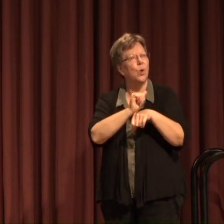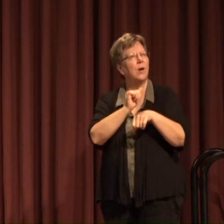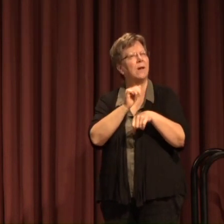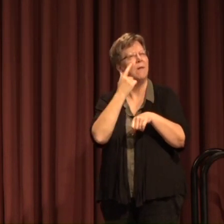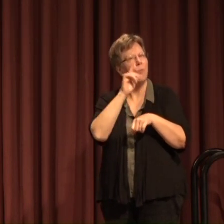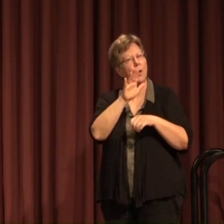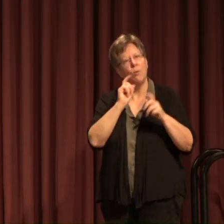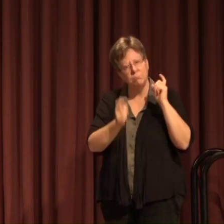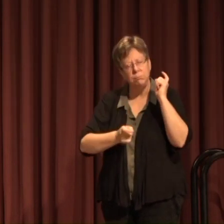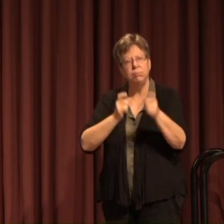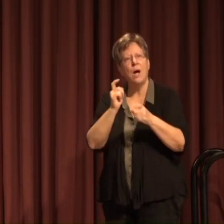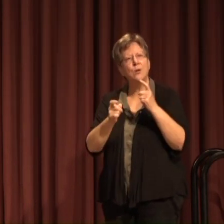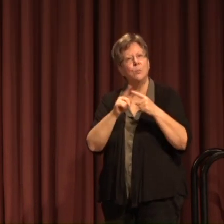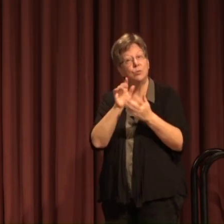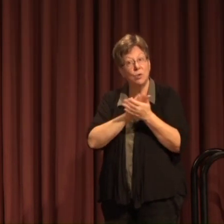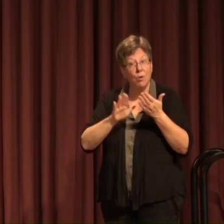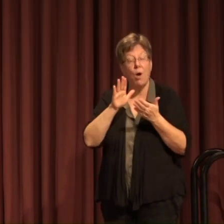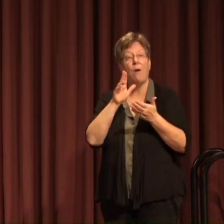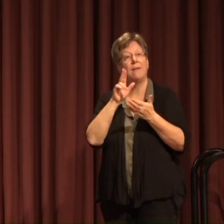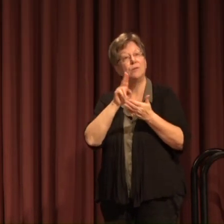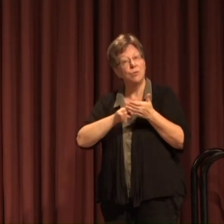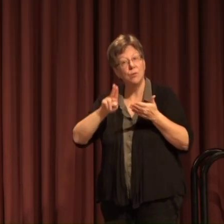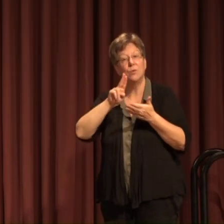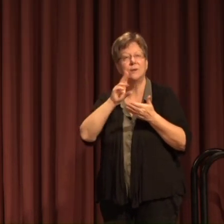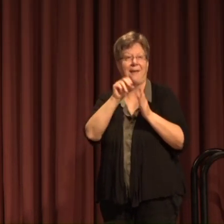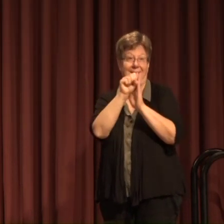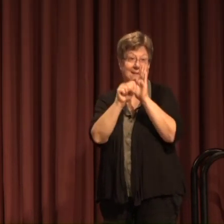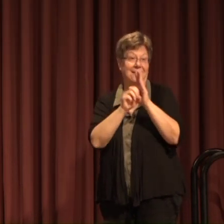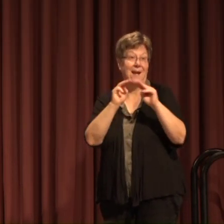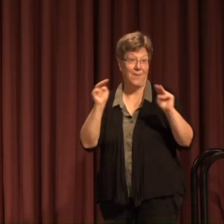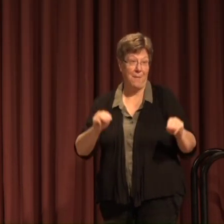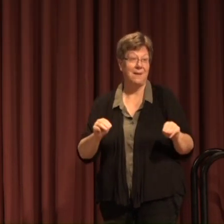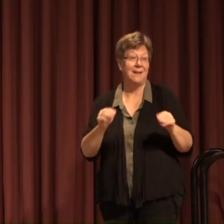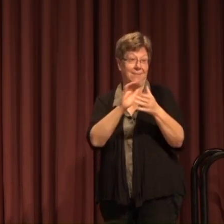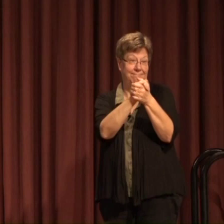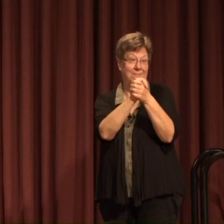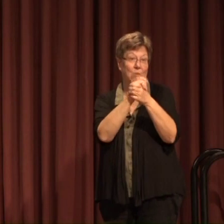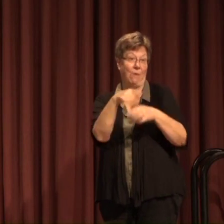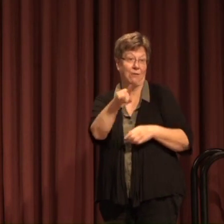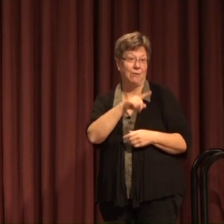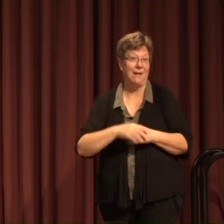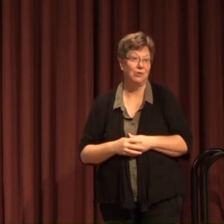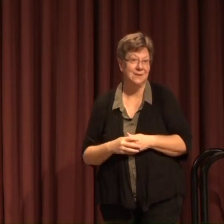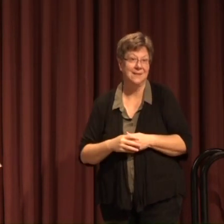contribution to the college the university and the state of Montana and congratulations